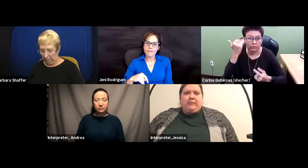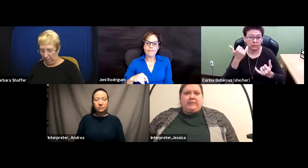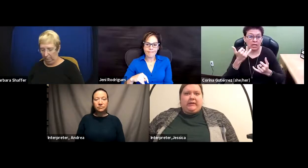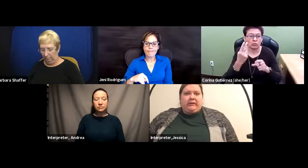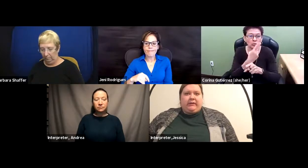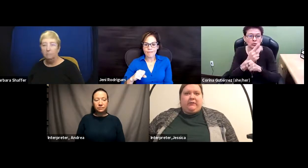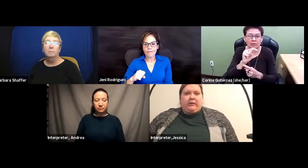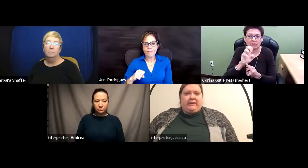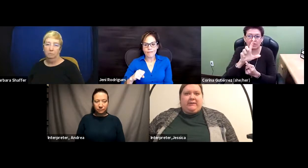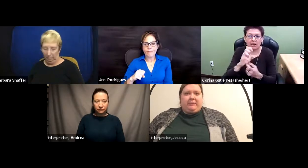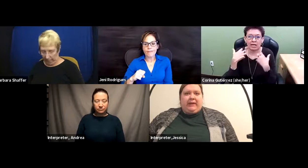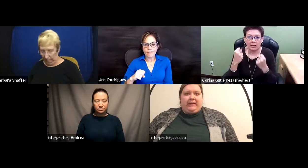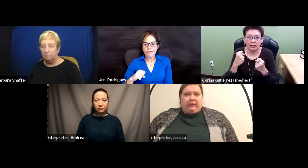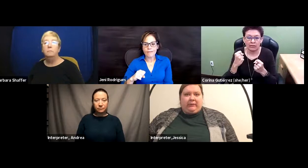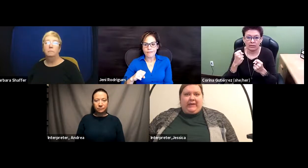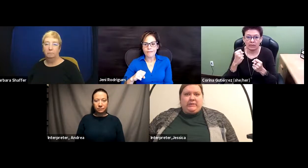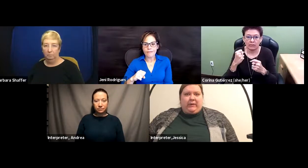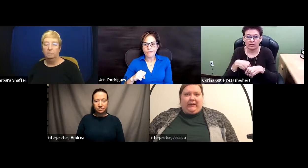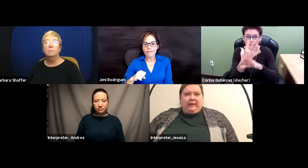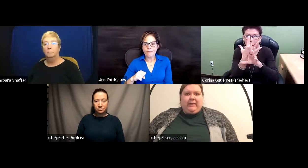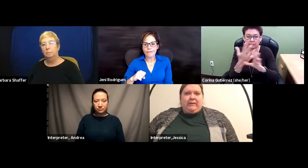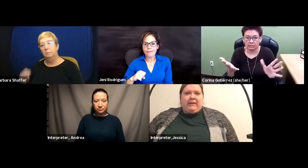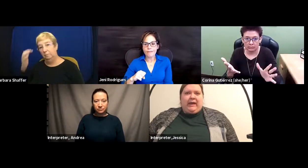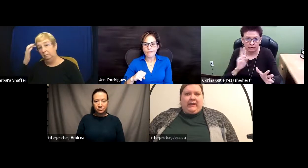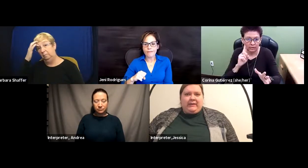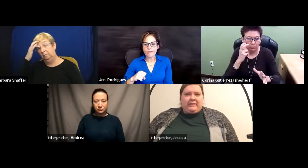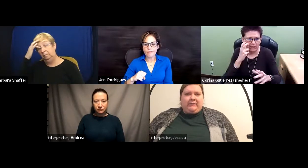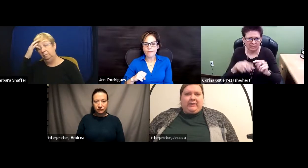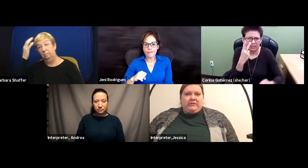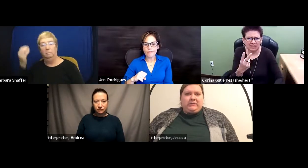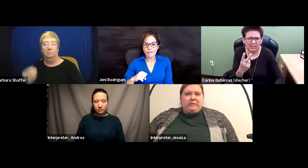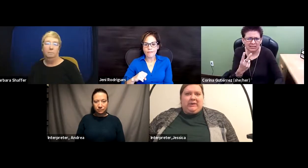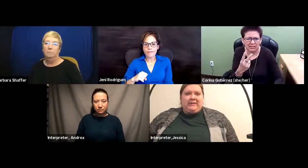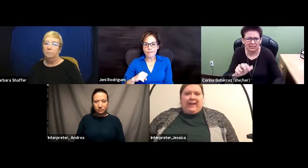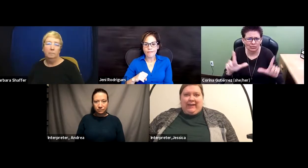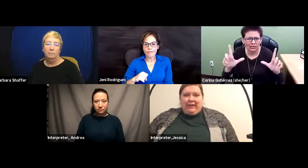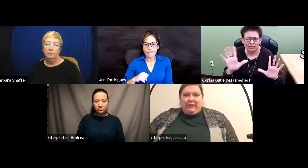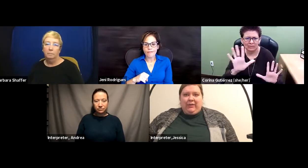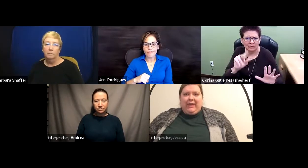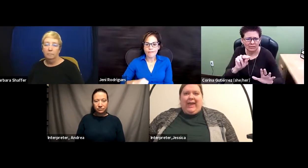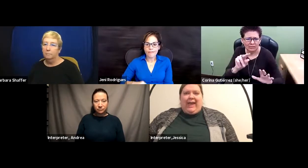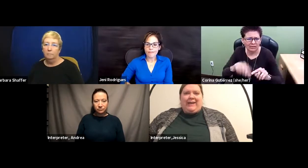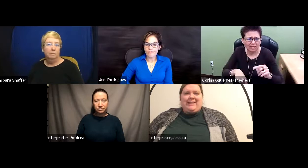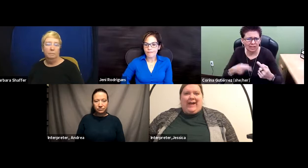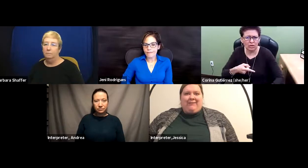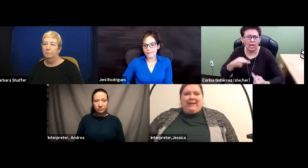particularly for the deaf blind group as well, because of issues with telehealth and having